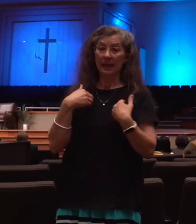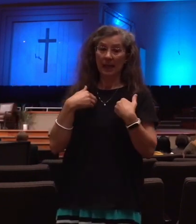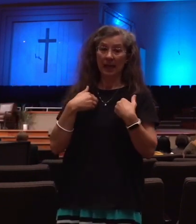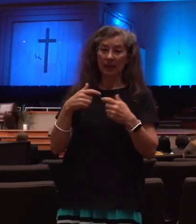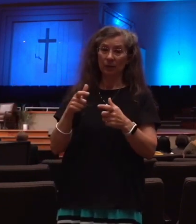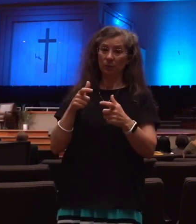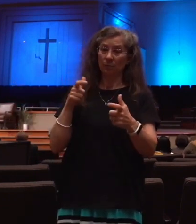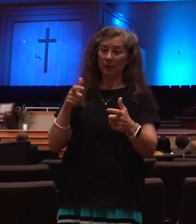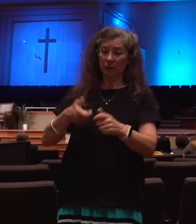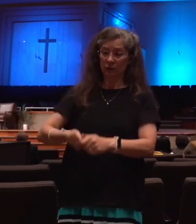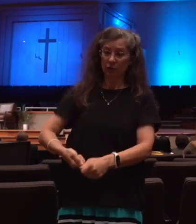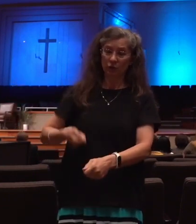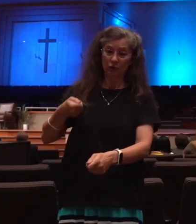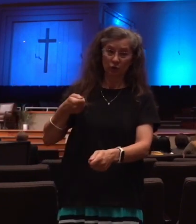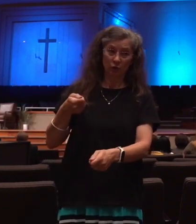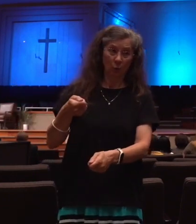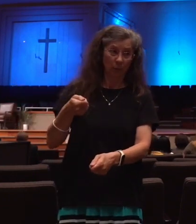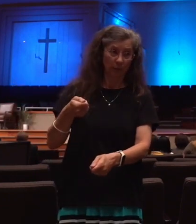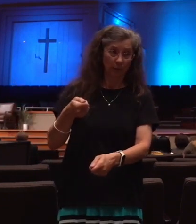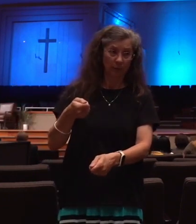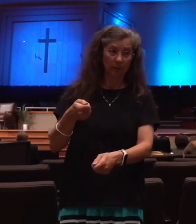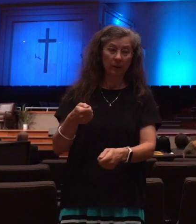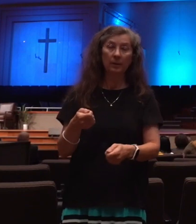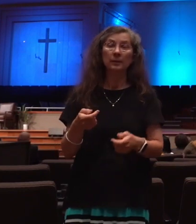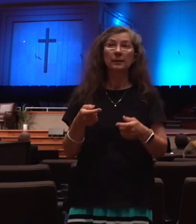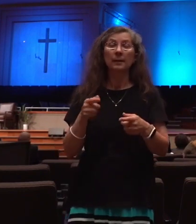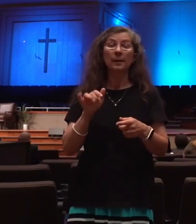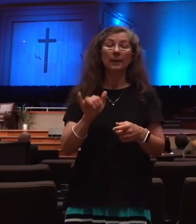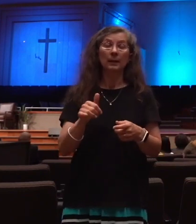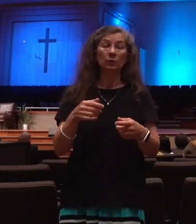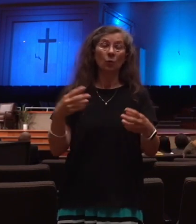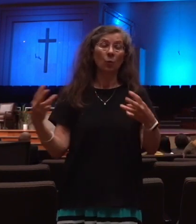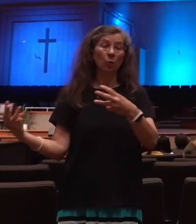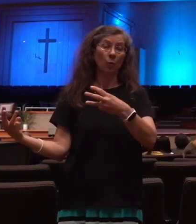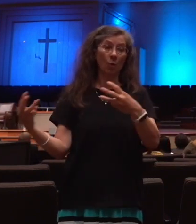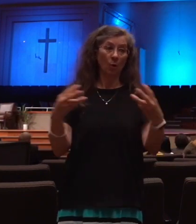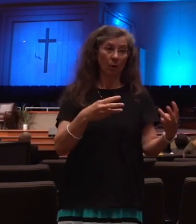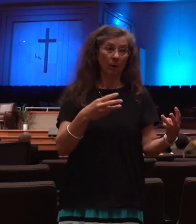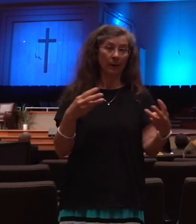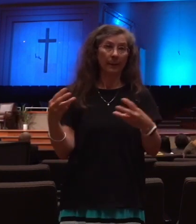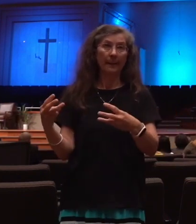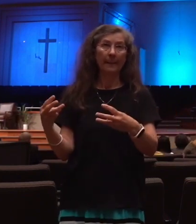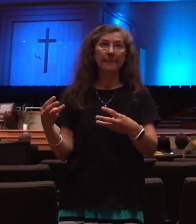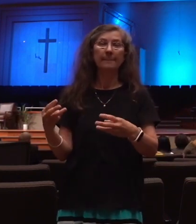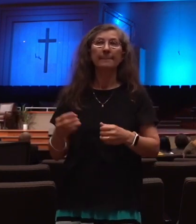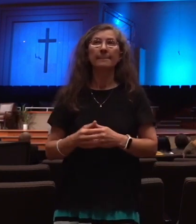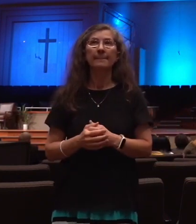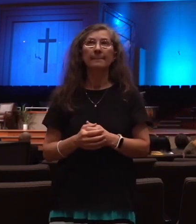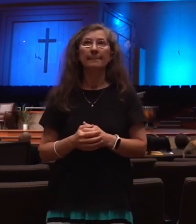So there will be battle. There will be war in the tribulation. Then he mentions famine.